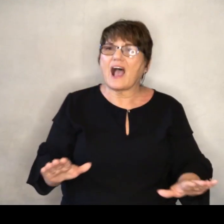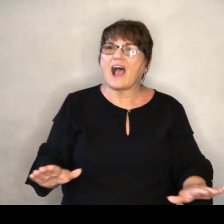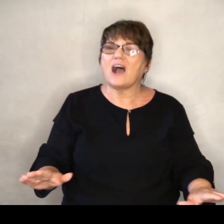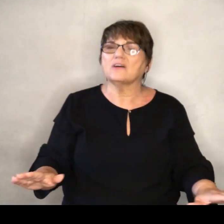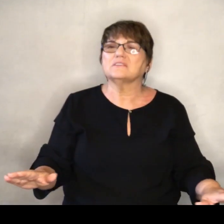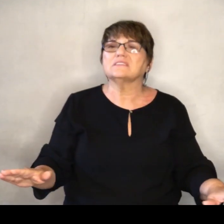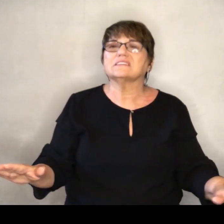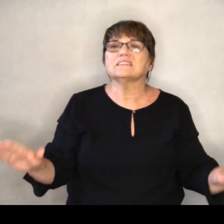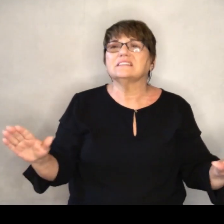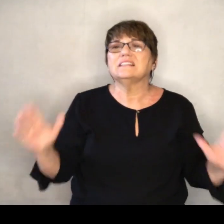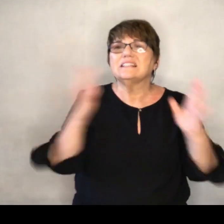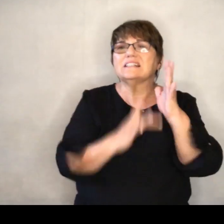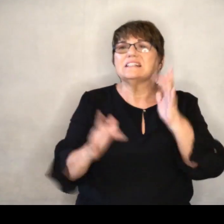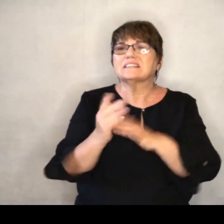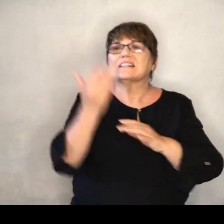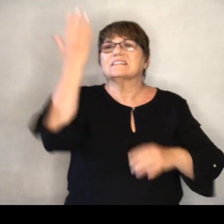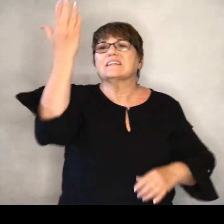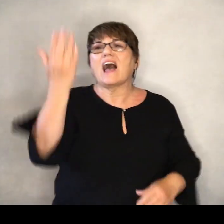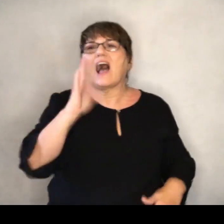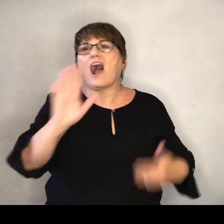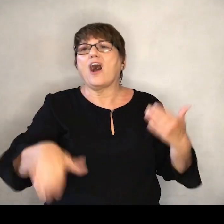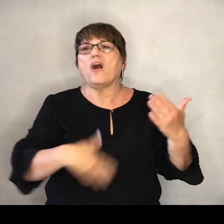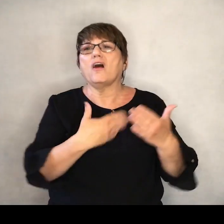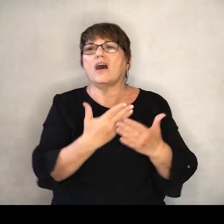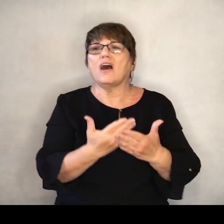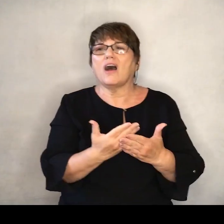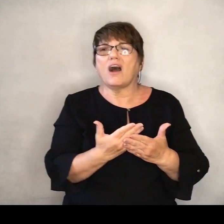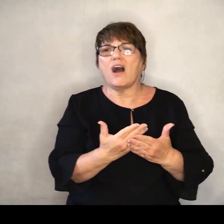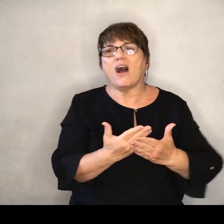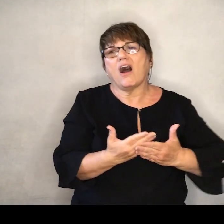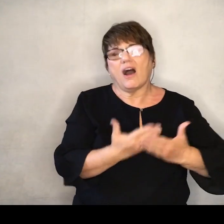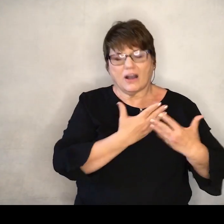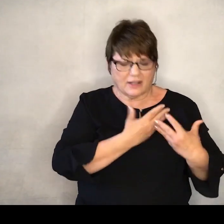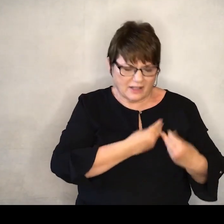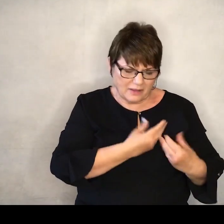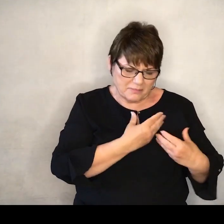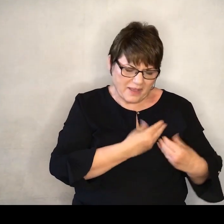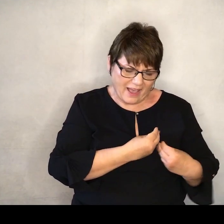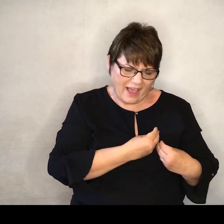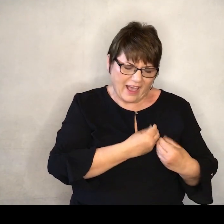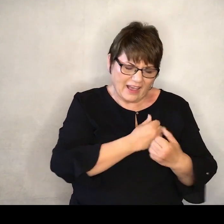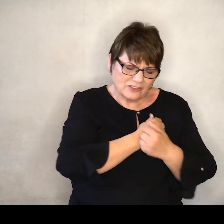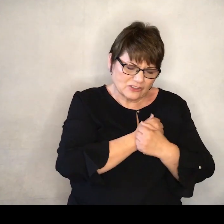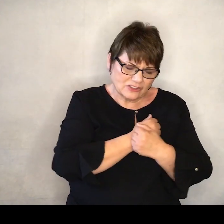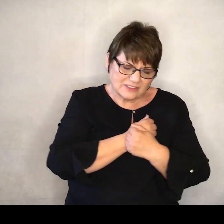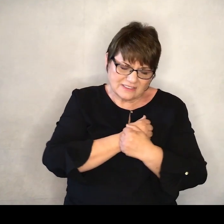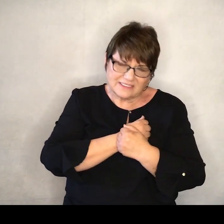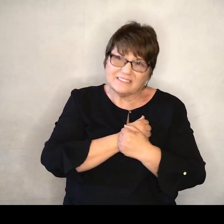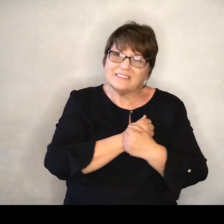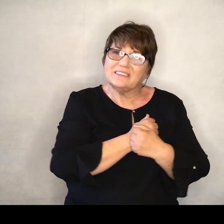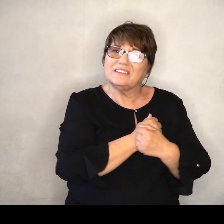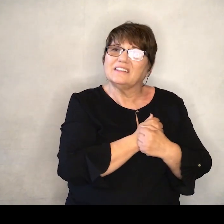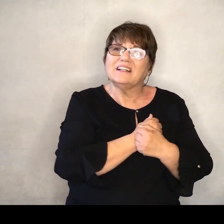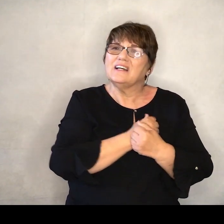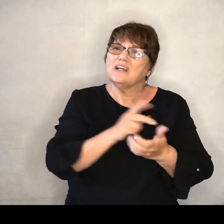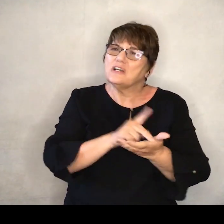Jesus, thou art all compassion Pure